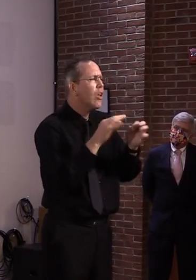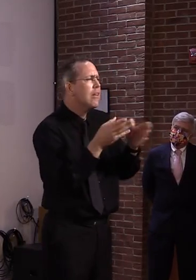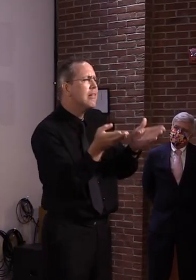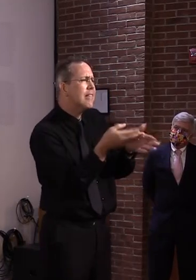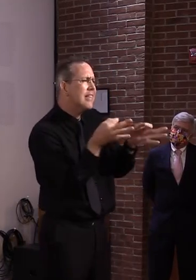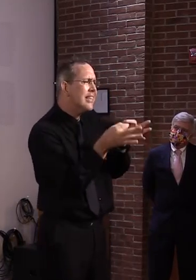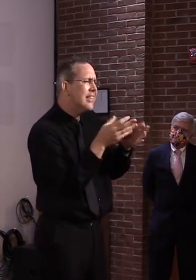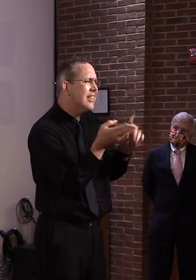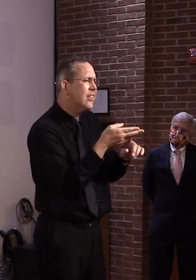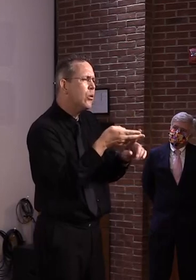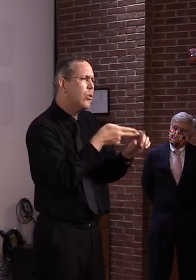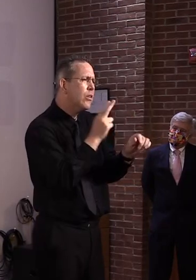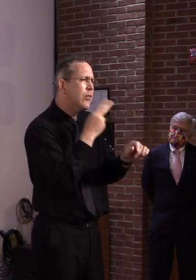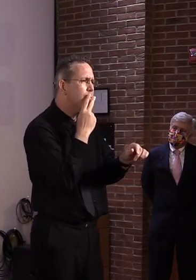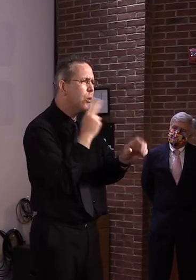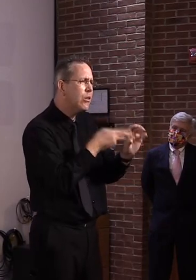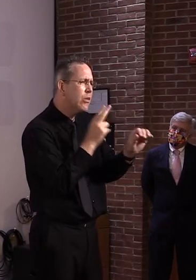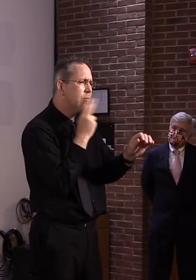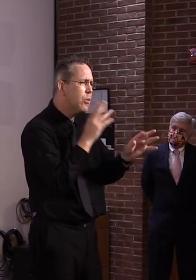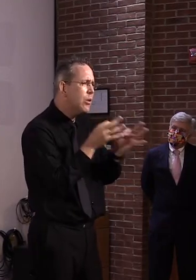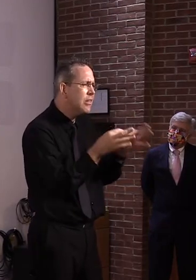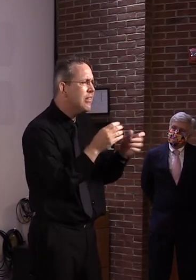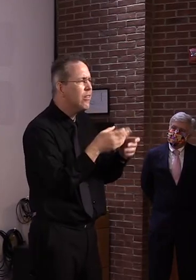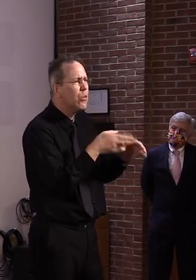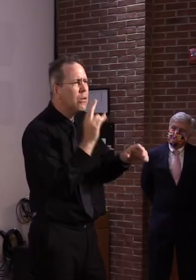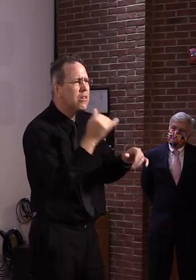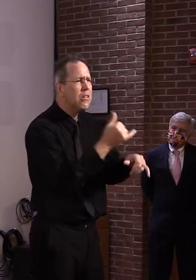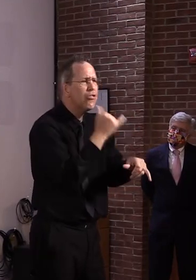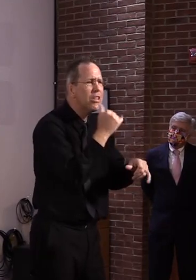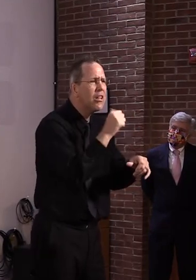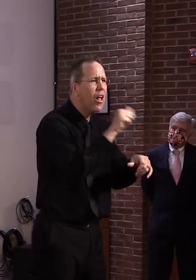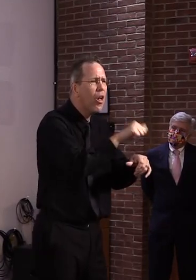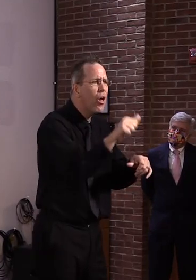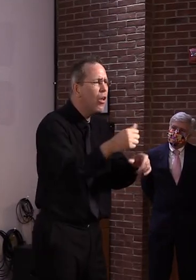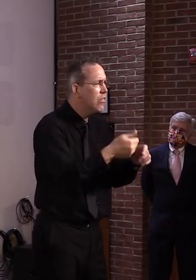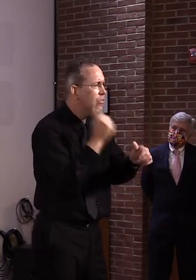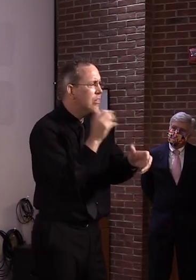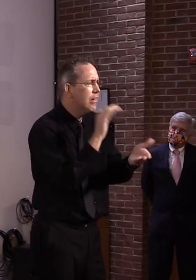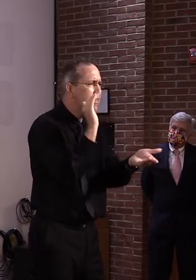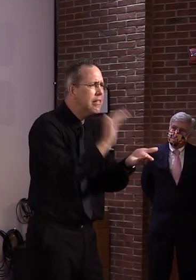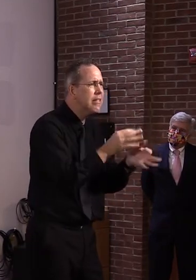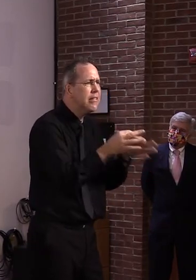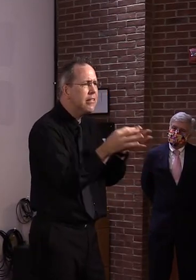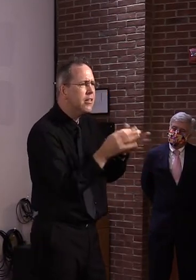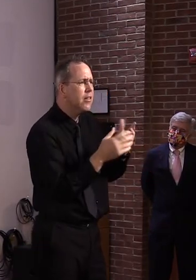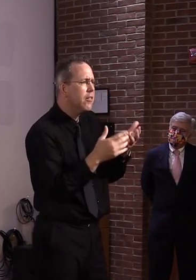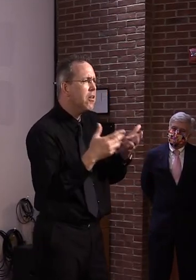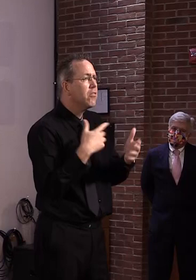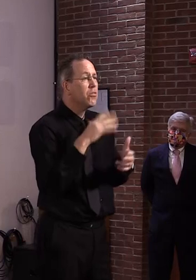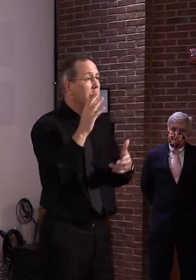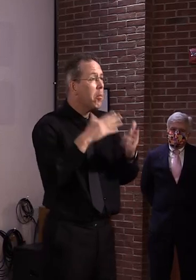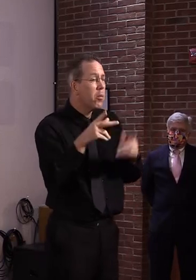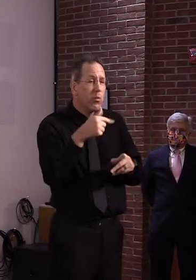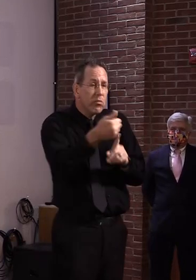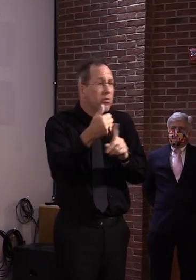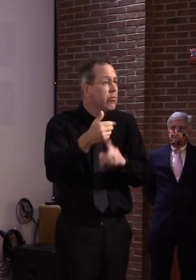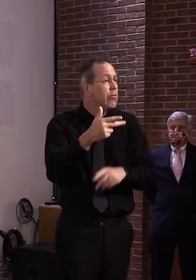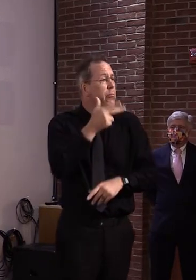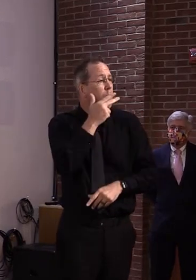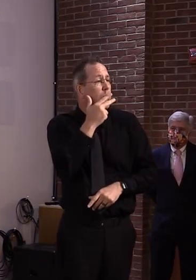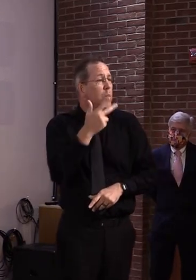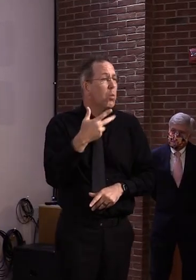these are not things that people just see an ad and they go overnight, that changed my world and I'm going to